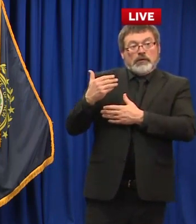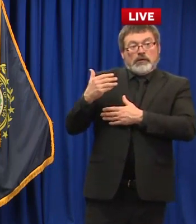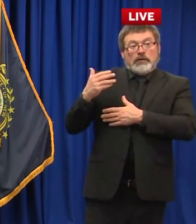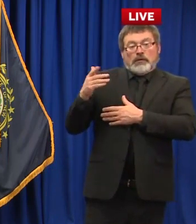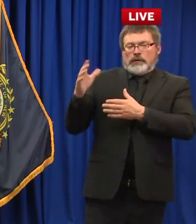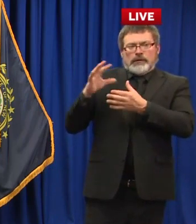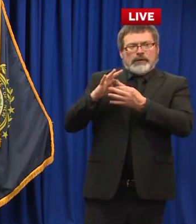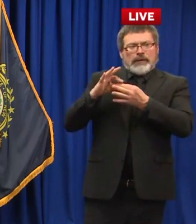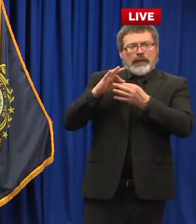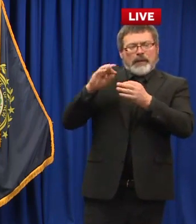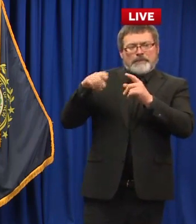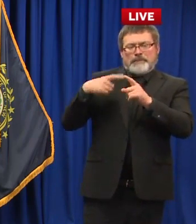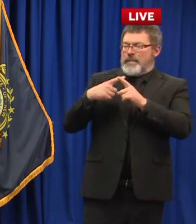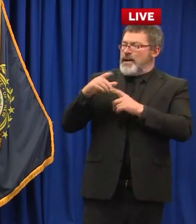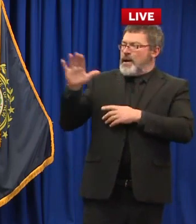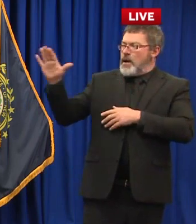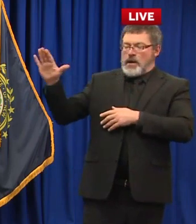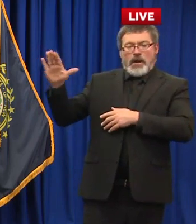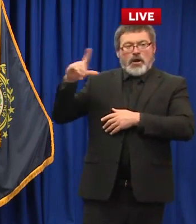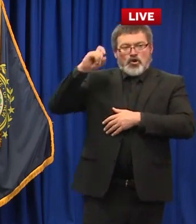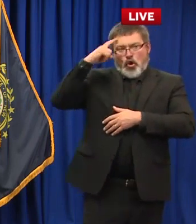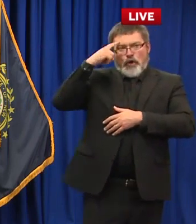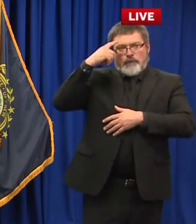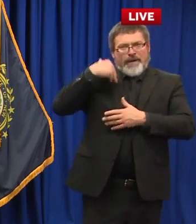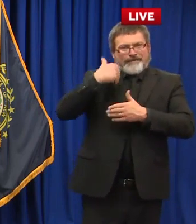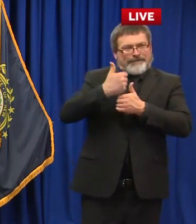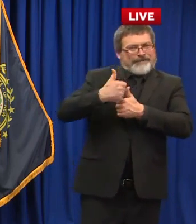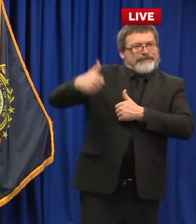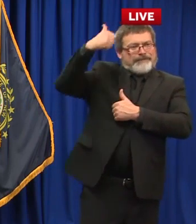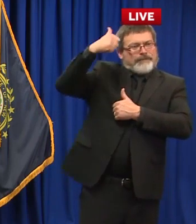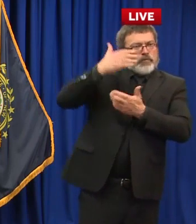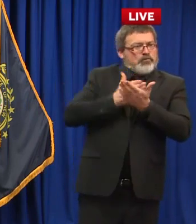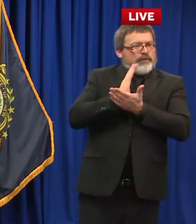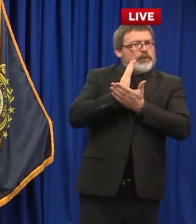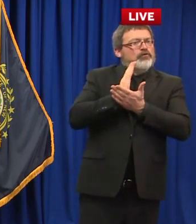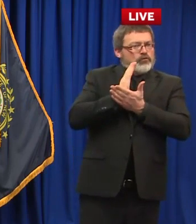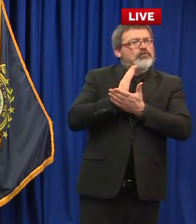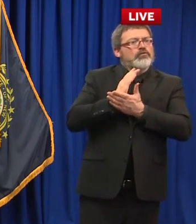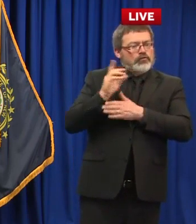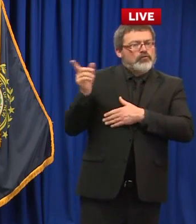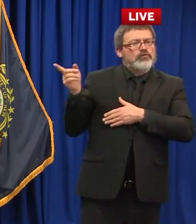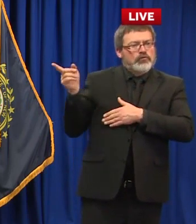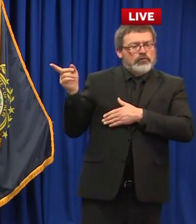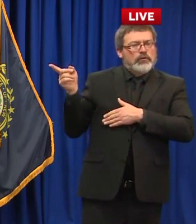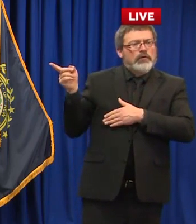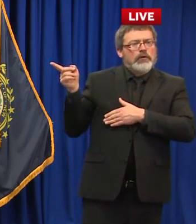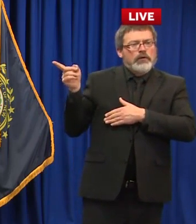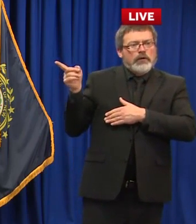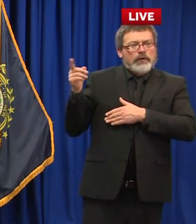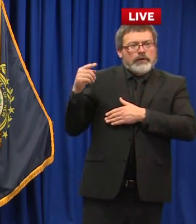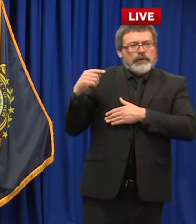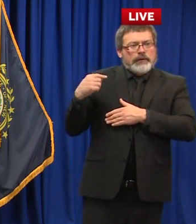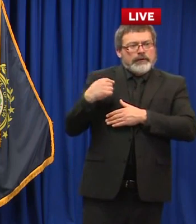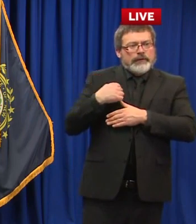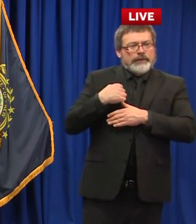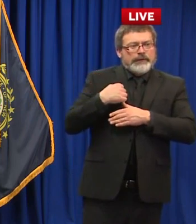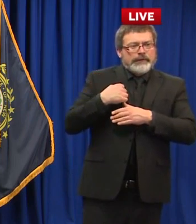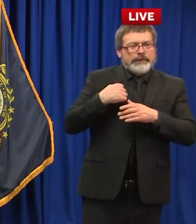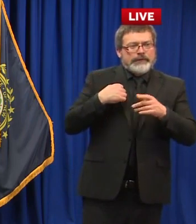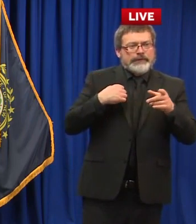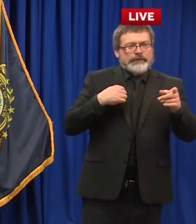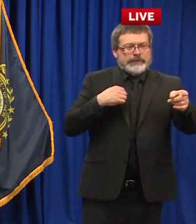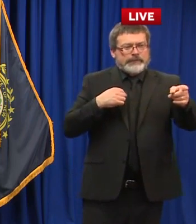yes uh and it got me to thinking back i believe it was and and maybe mr landry can remind me but i think it was late 2002